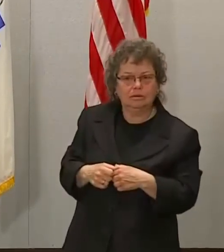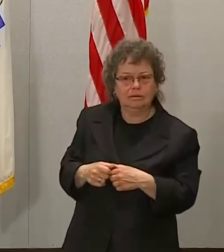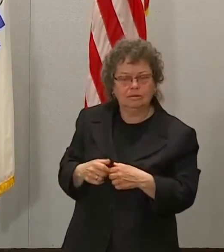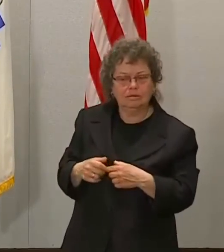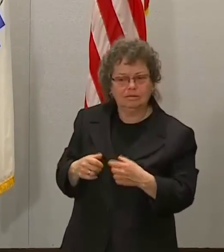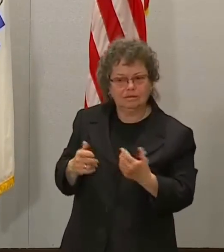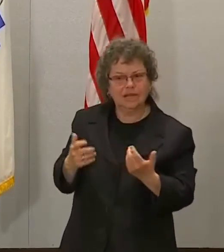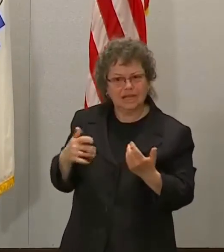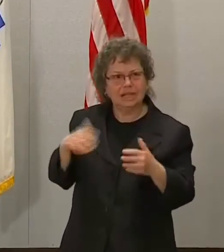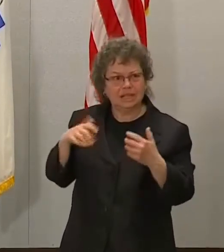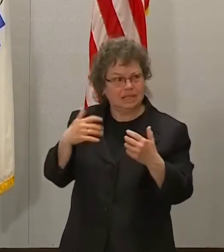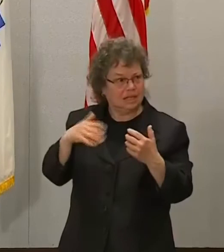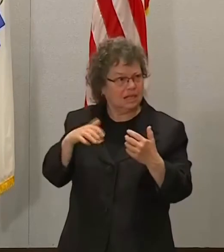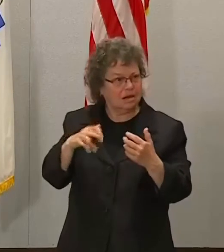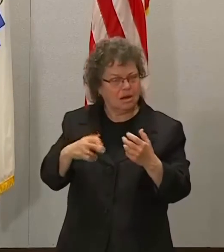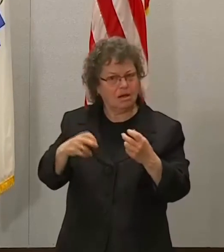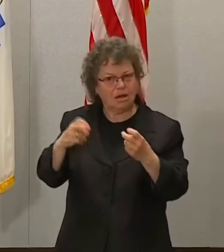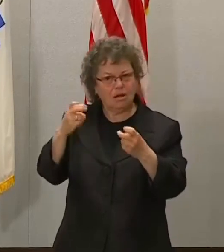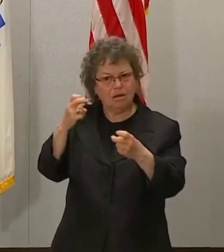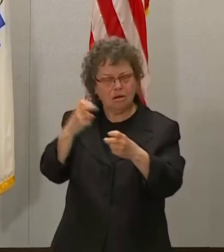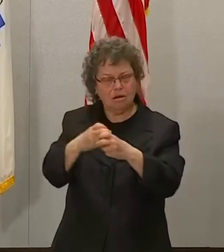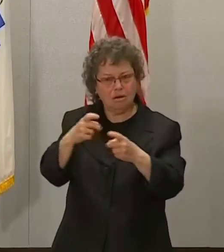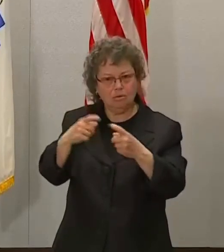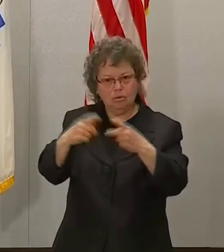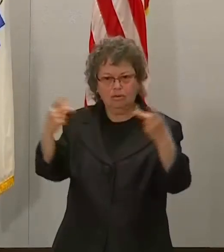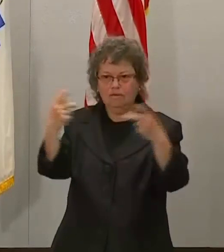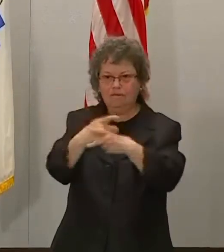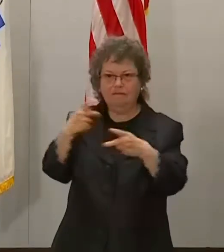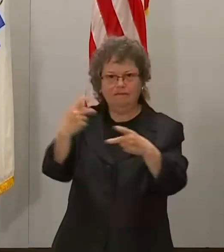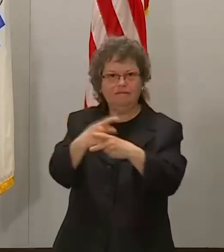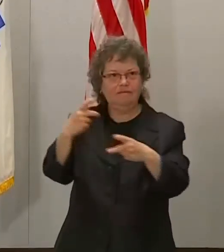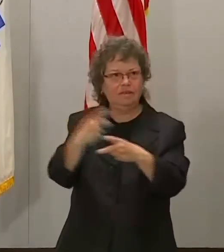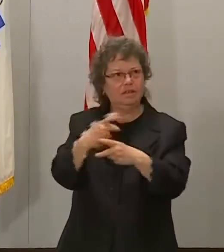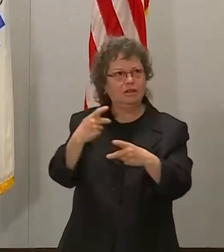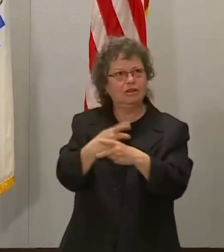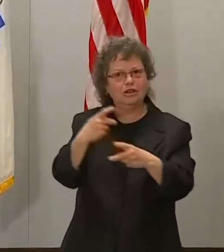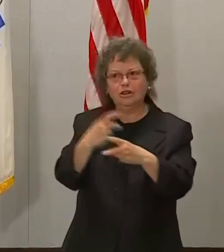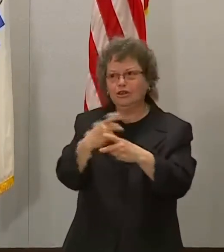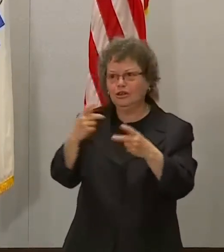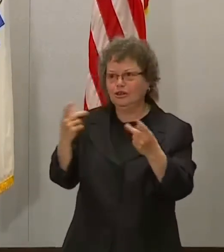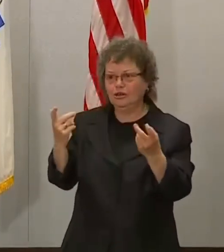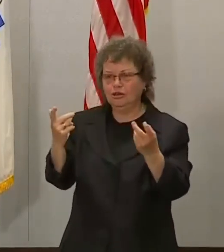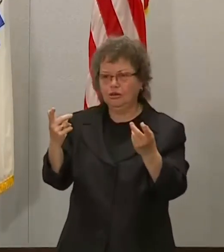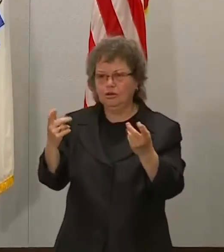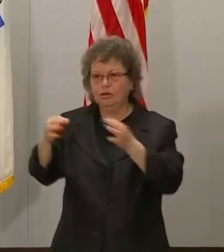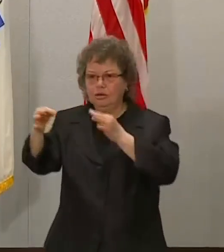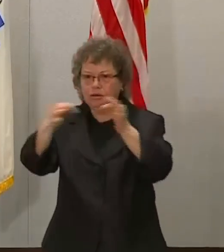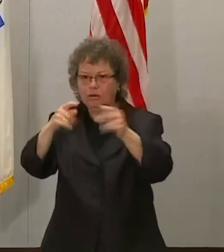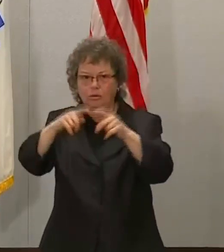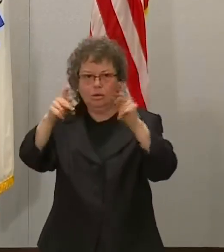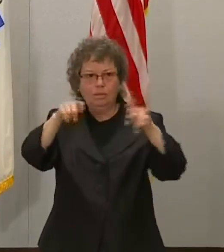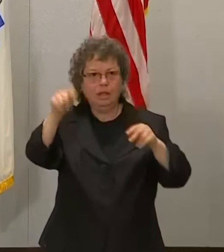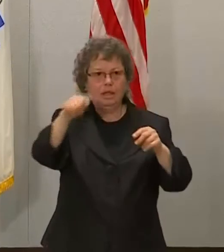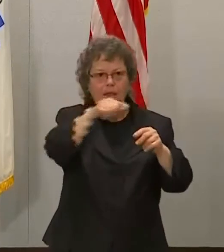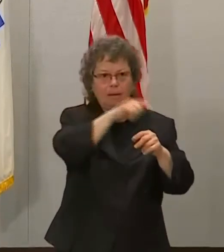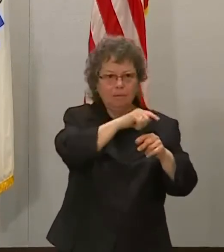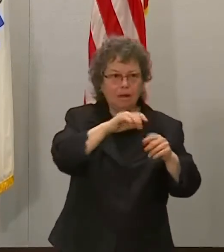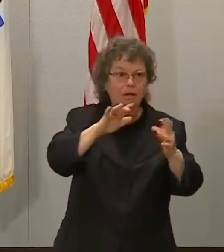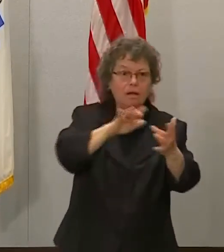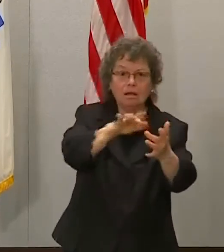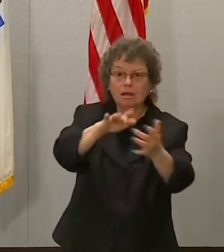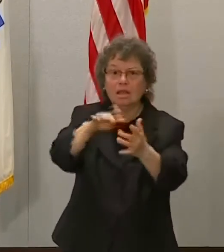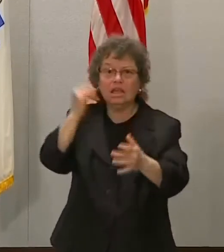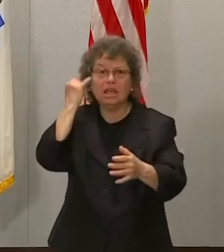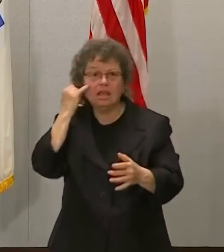process that kind of information, telling folks what they need to be concerned about and then saying if you have any of these